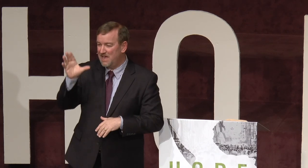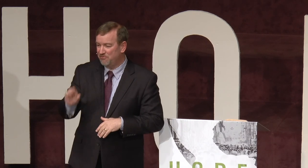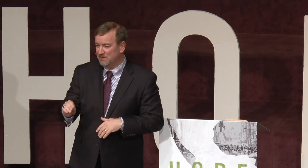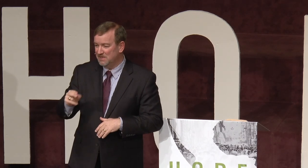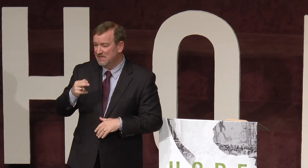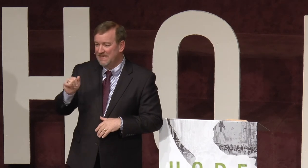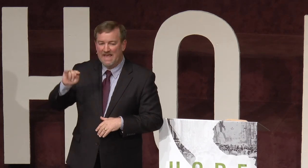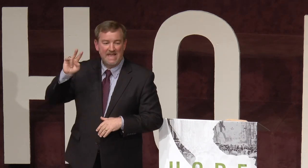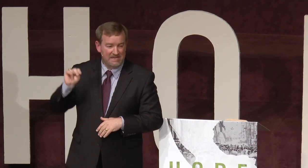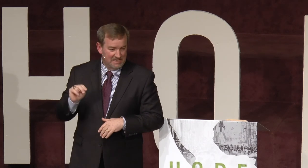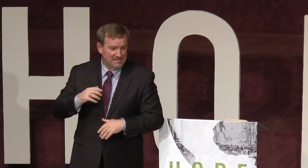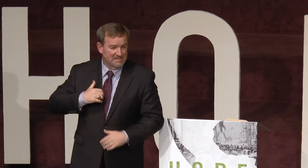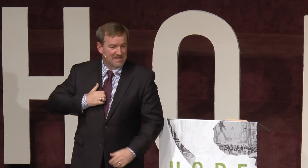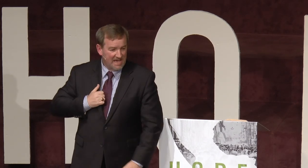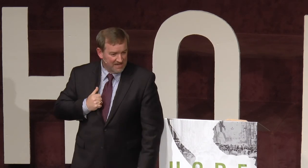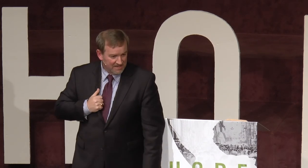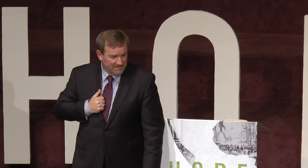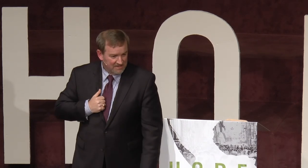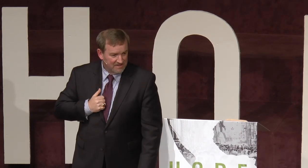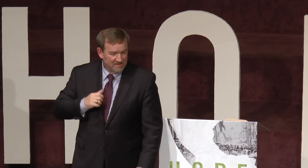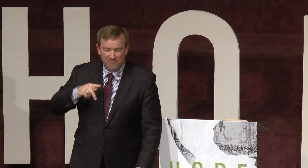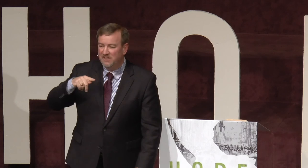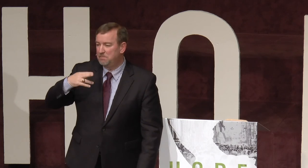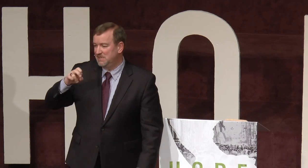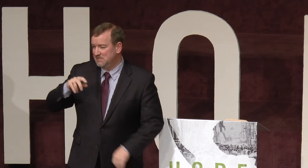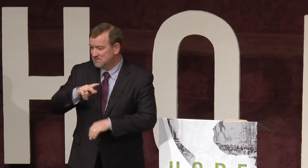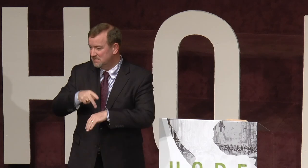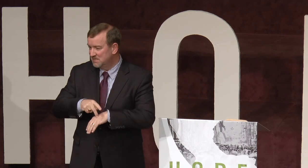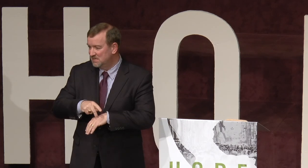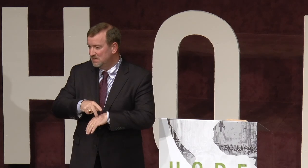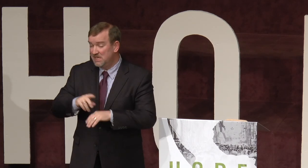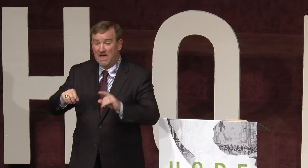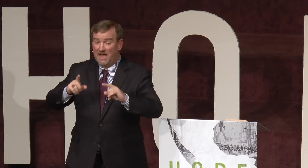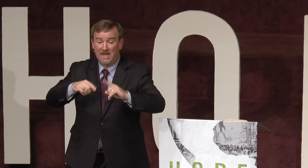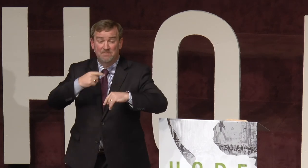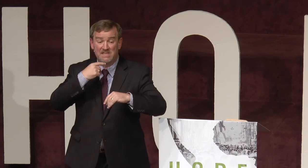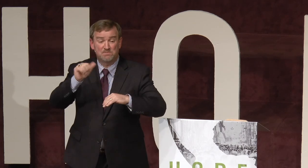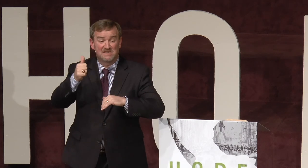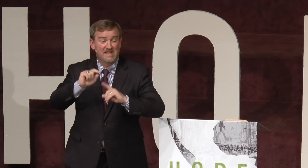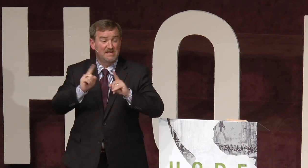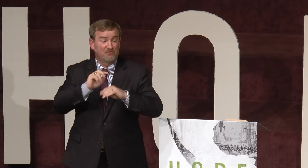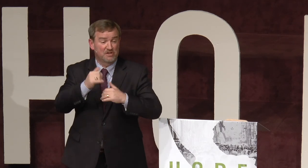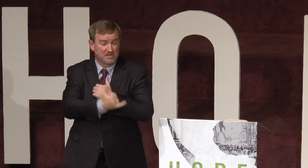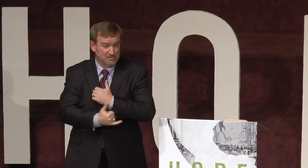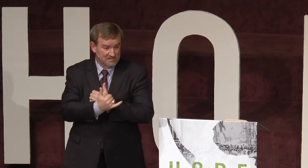Africa, Haiti, Canada, the Philippines. He's been to 10 different countries.